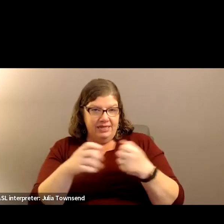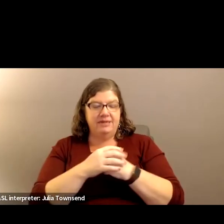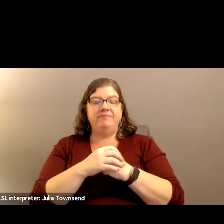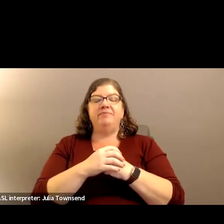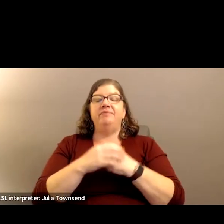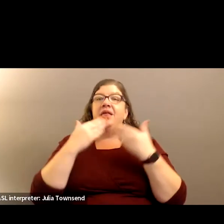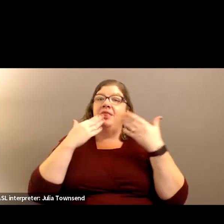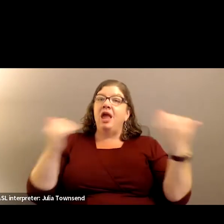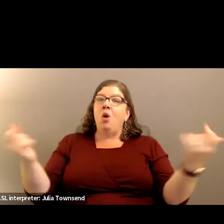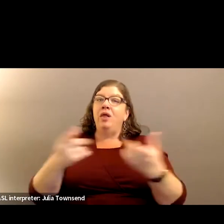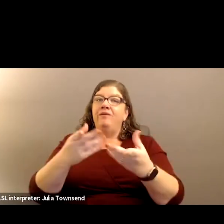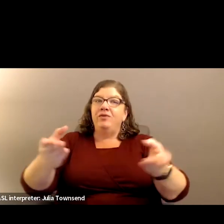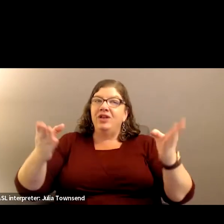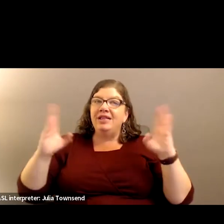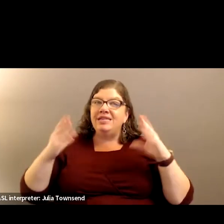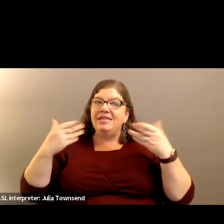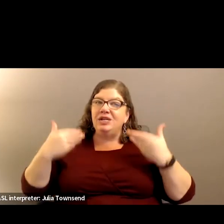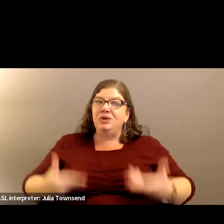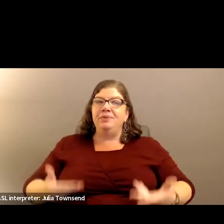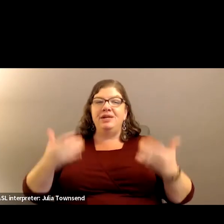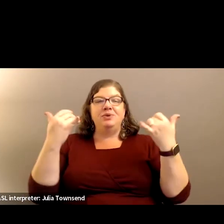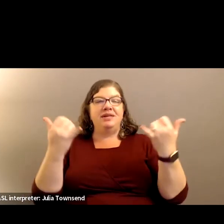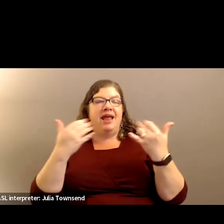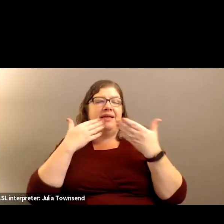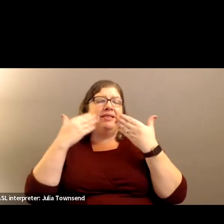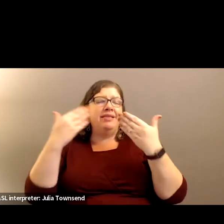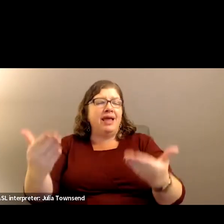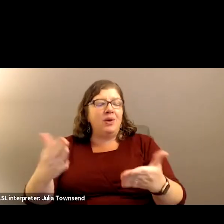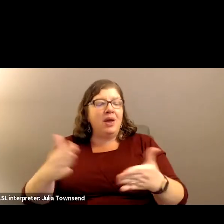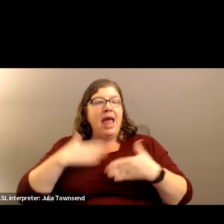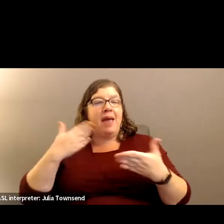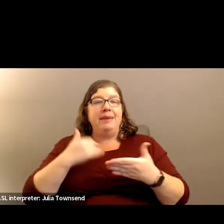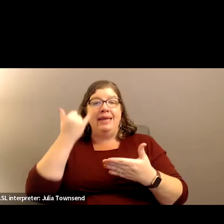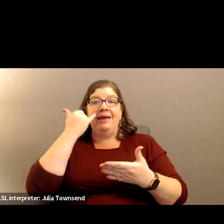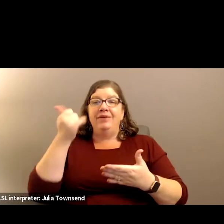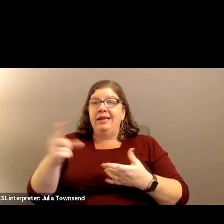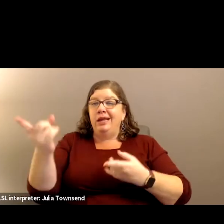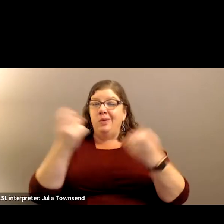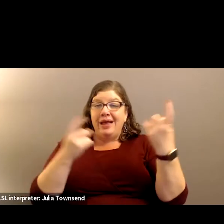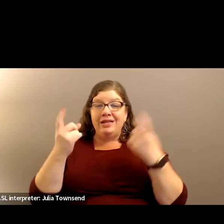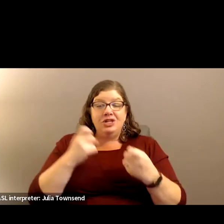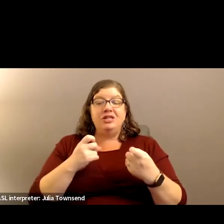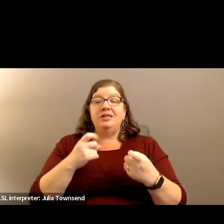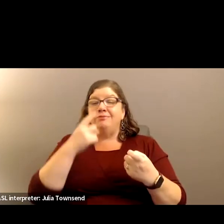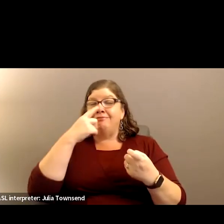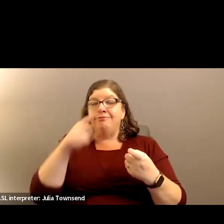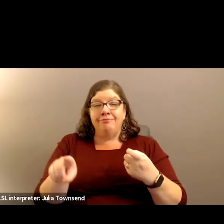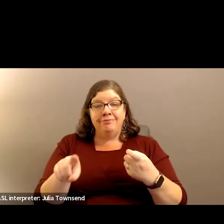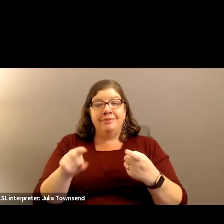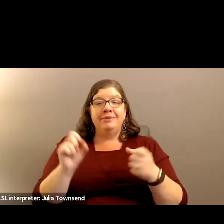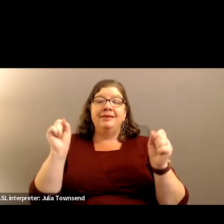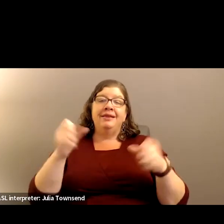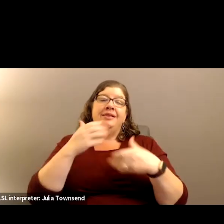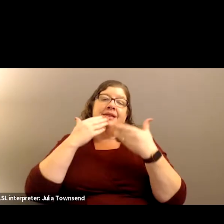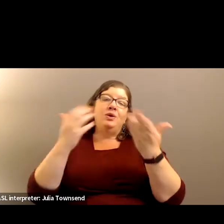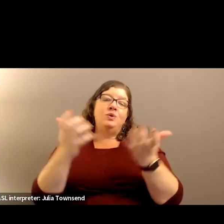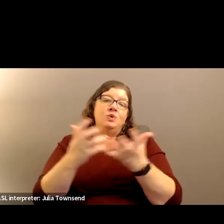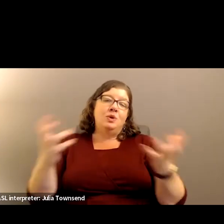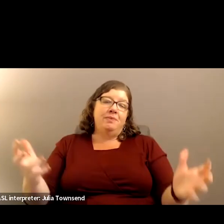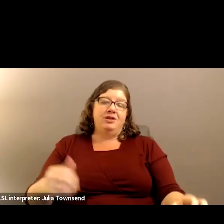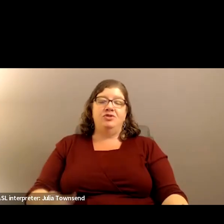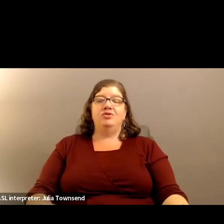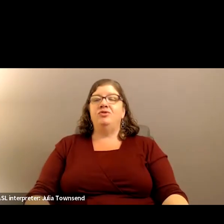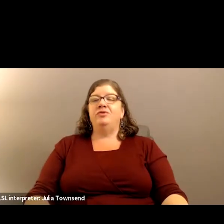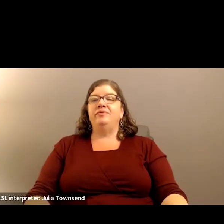So thank you all for listening to me today. I'm happy to take any questions you have. But yeah, thank you so much.